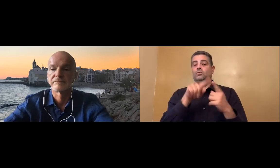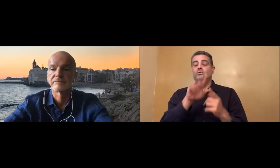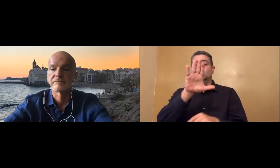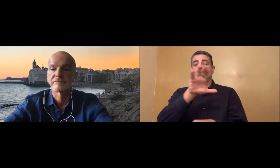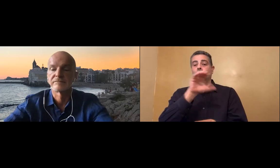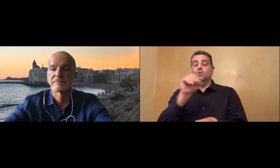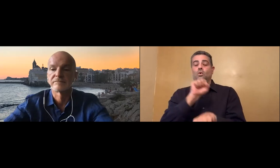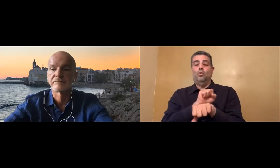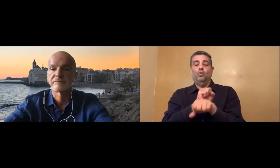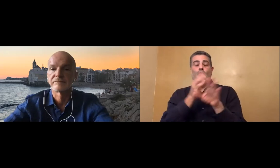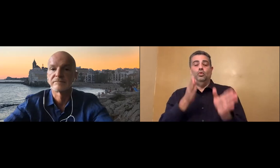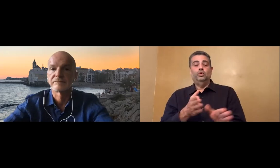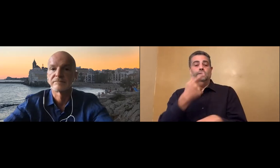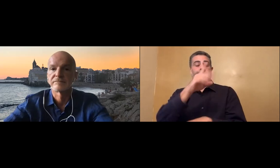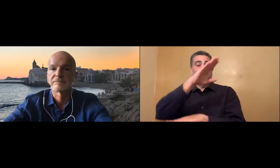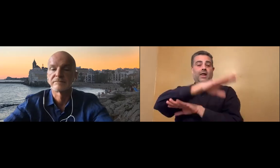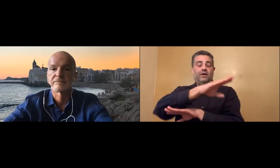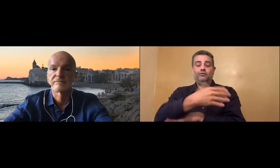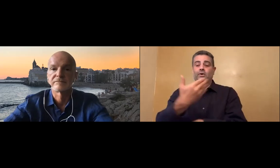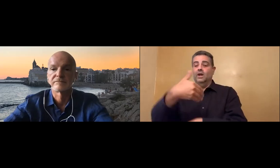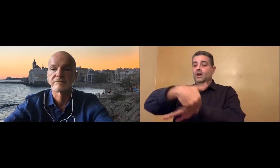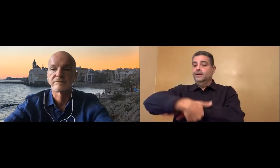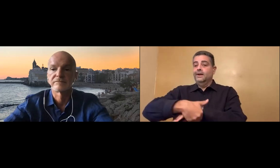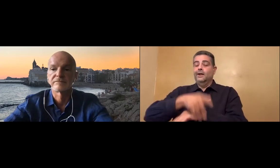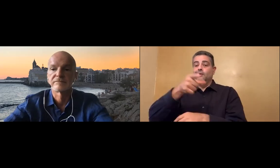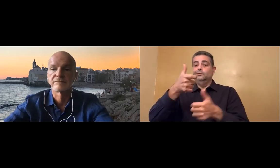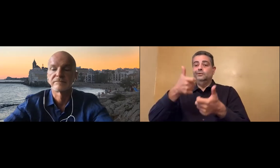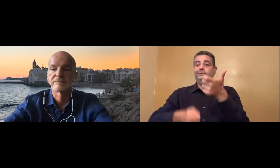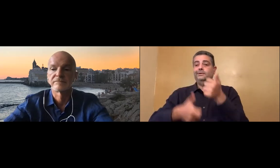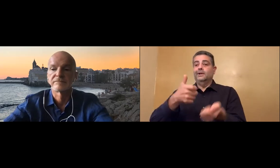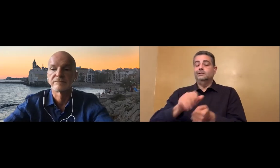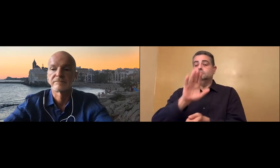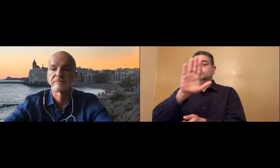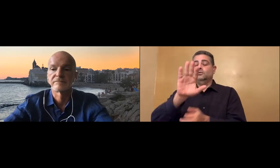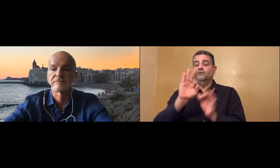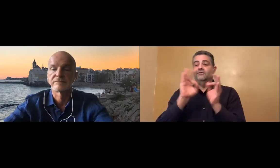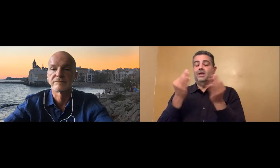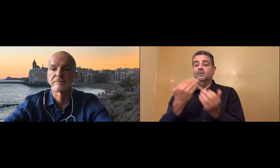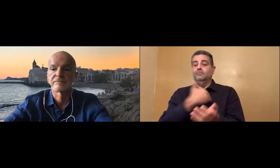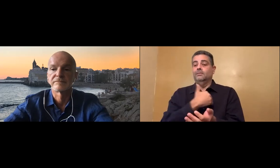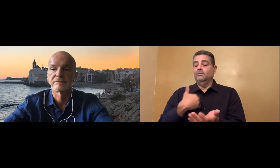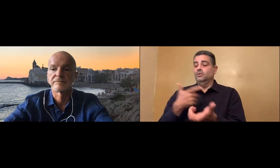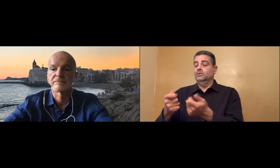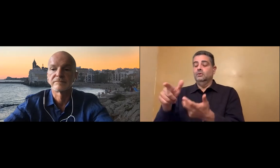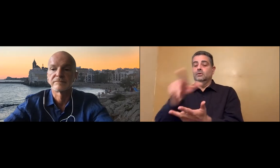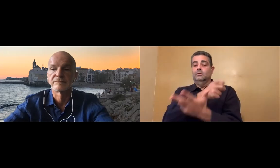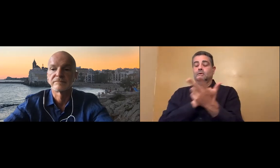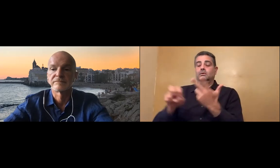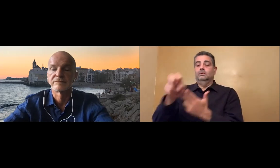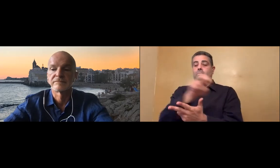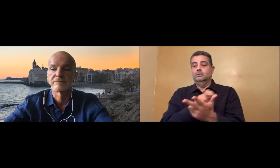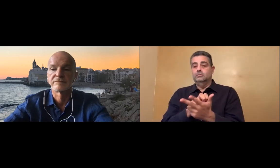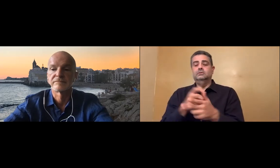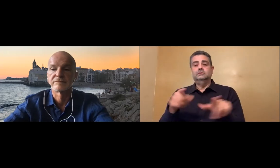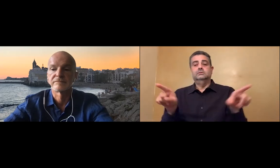Maybe you want to call your doctor in the morning. Or you want to send an email to your coworker in the afternoon. Maybe in the evening you're texting with a family